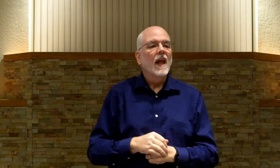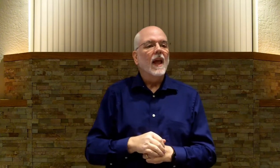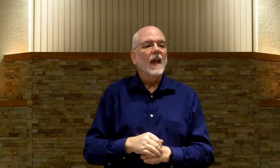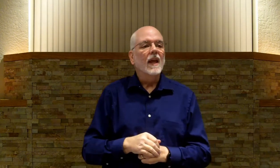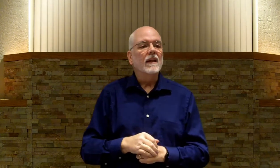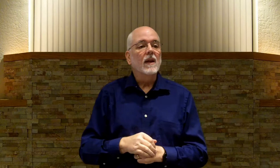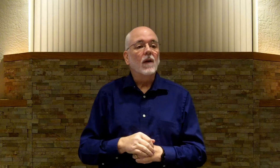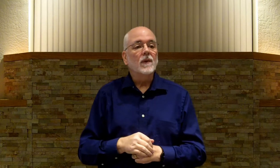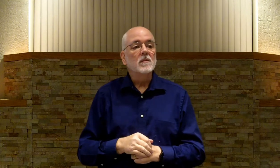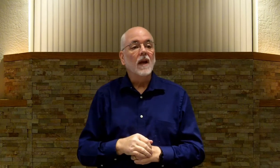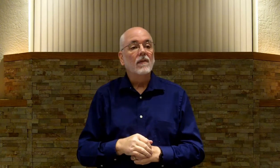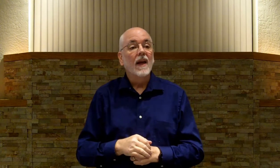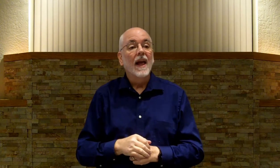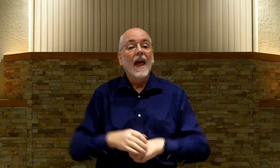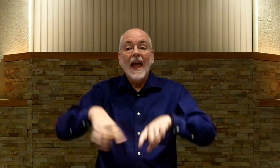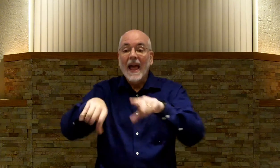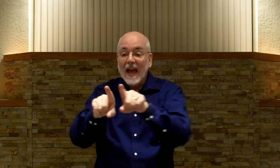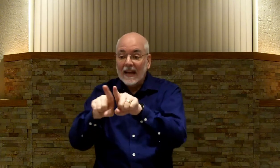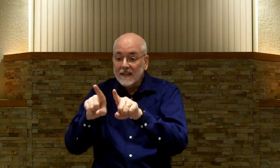And he offered himself as.